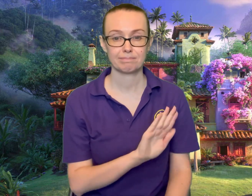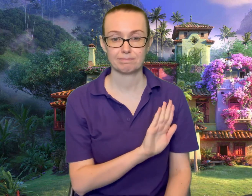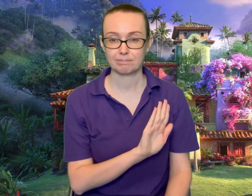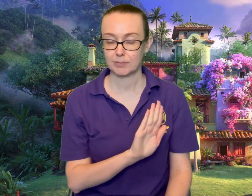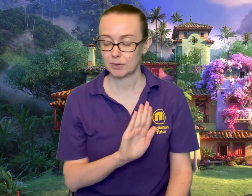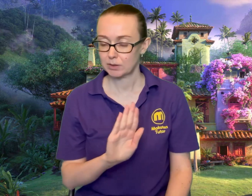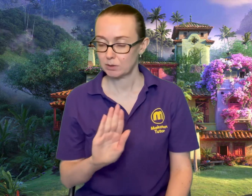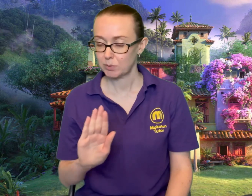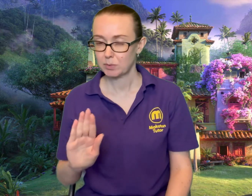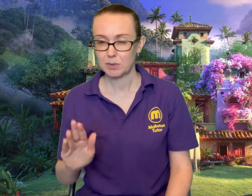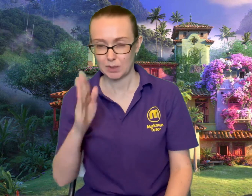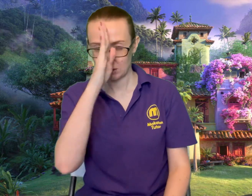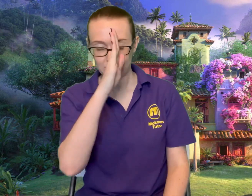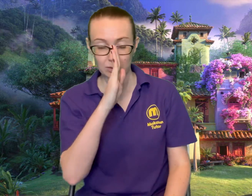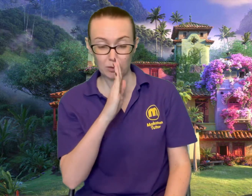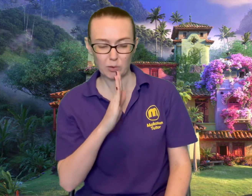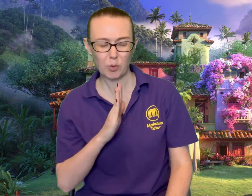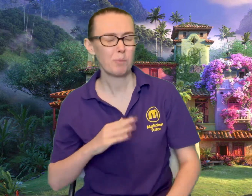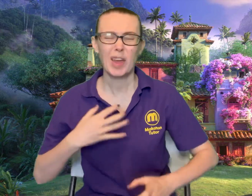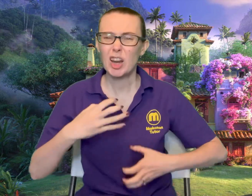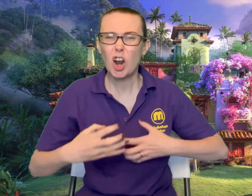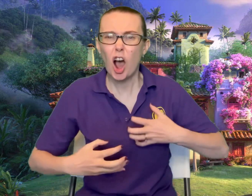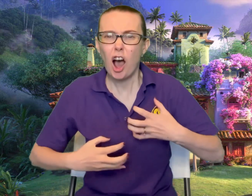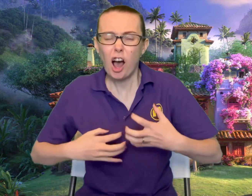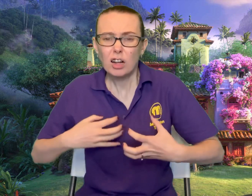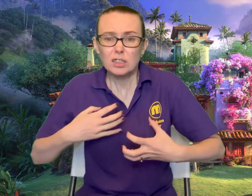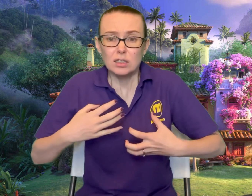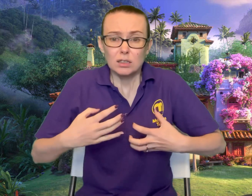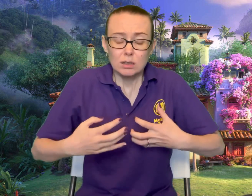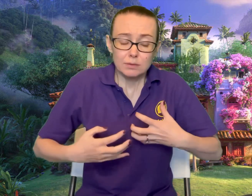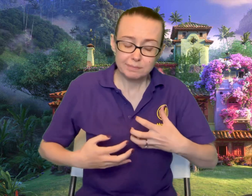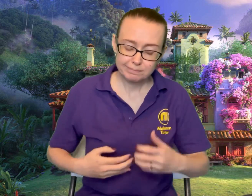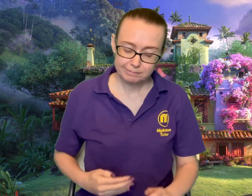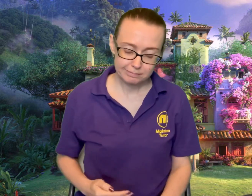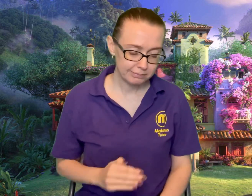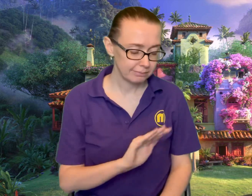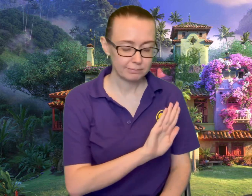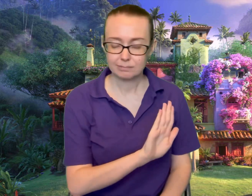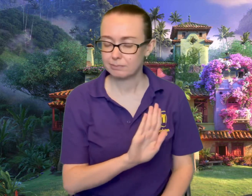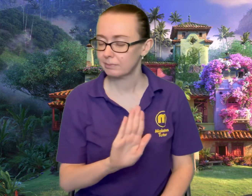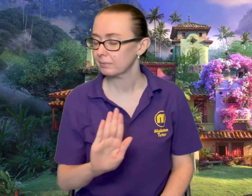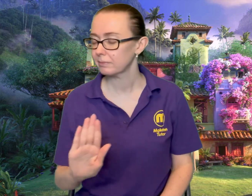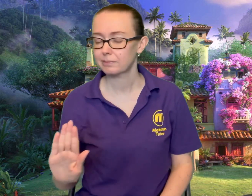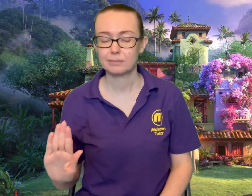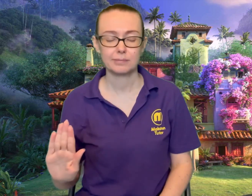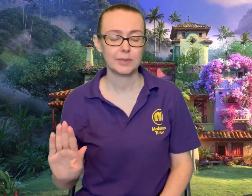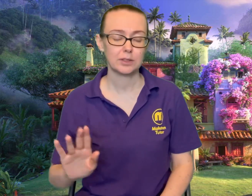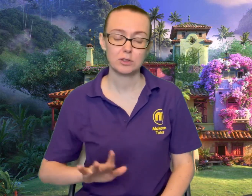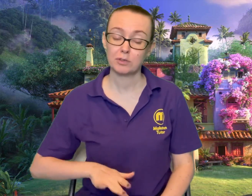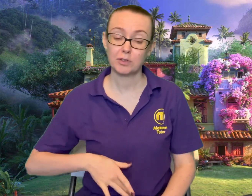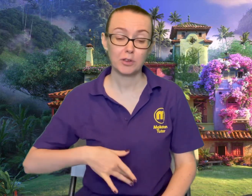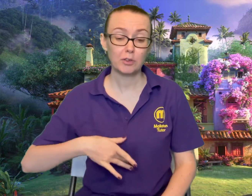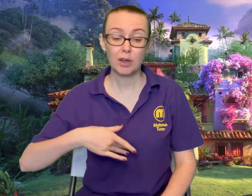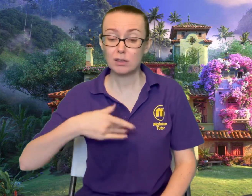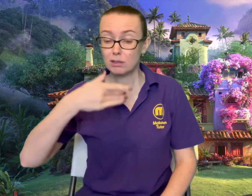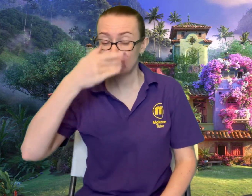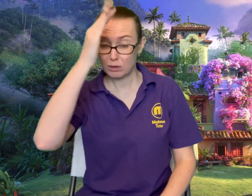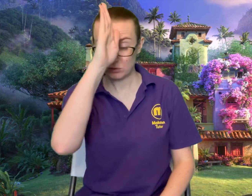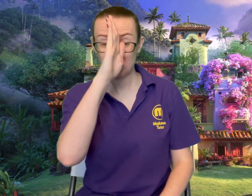Don't be upset or mad at all Don't feel regret or sad